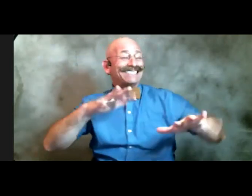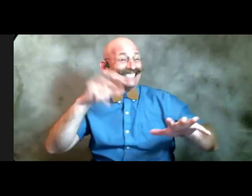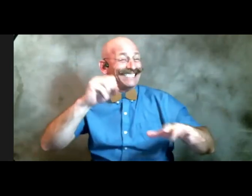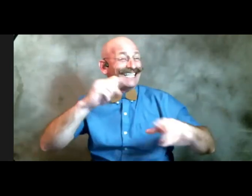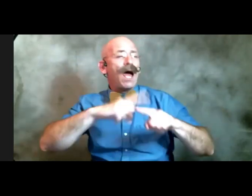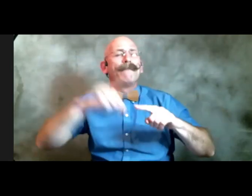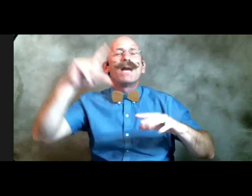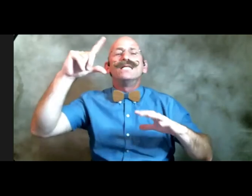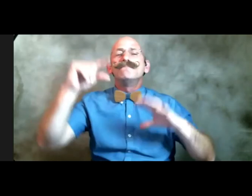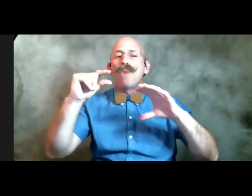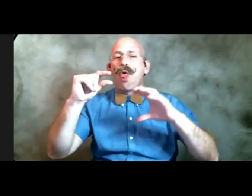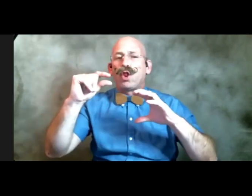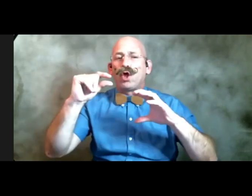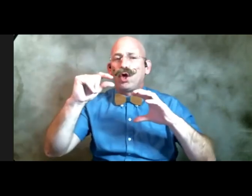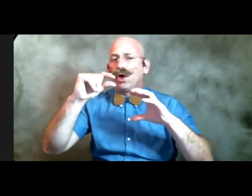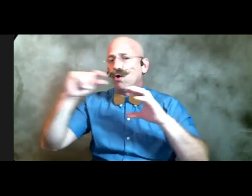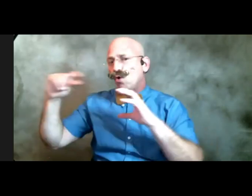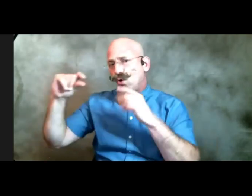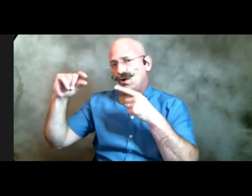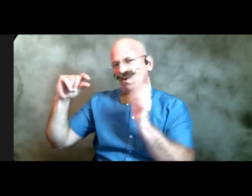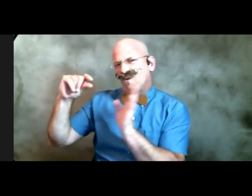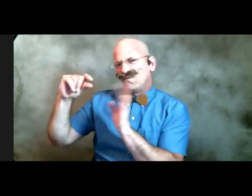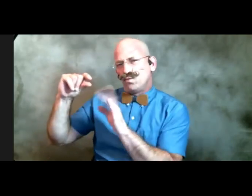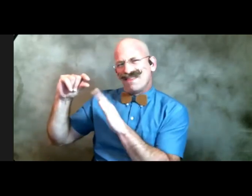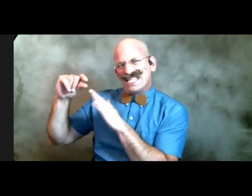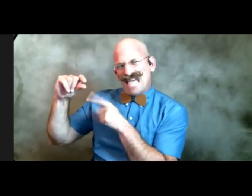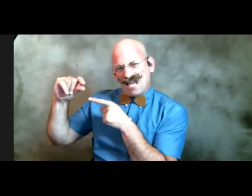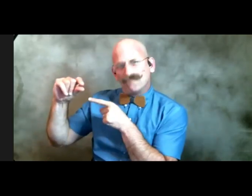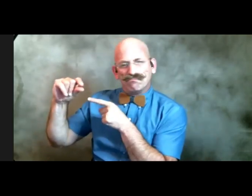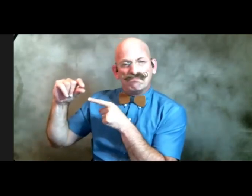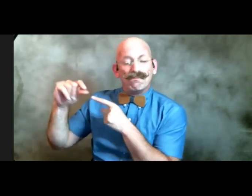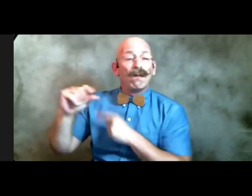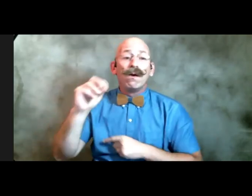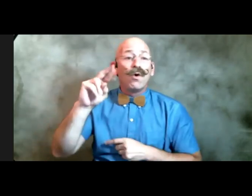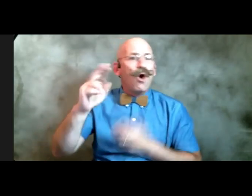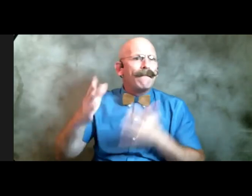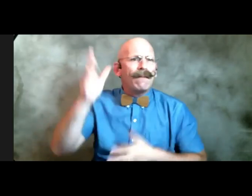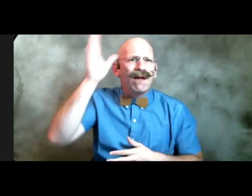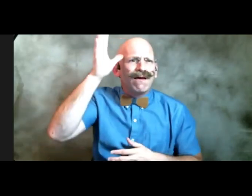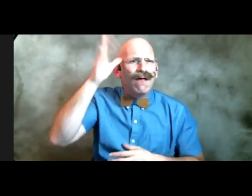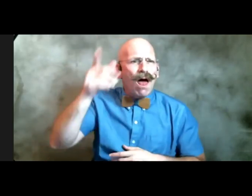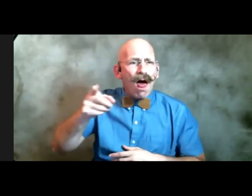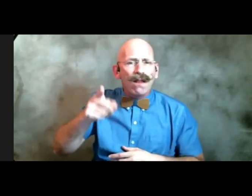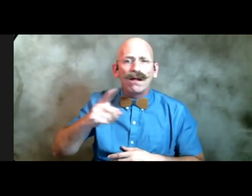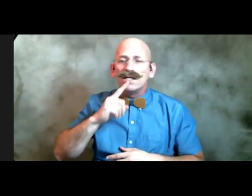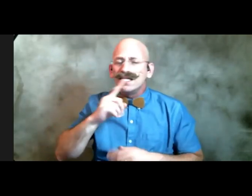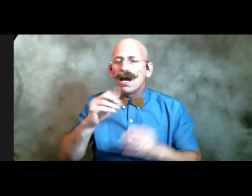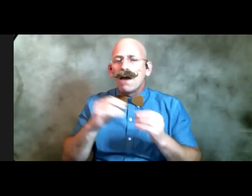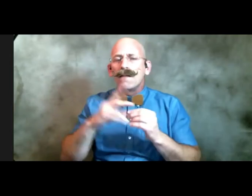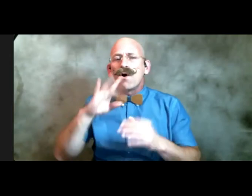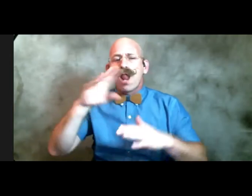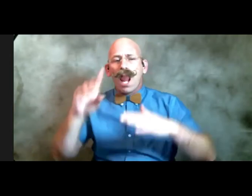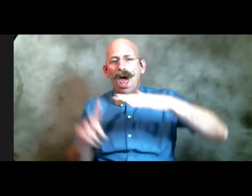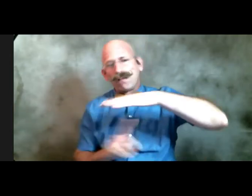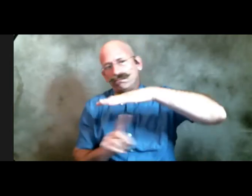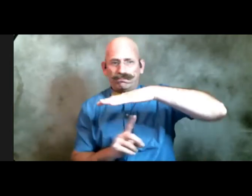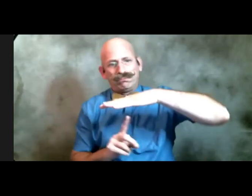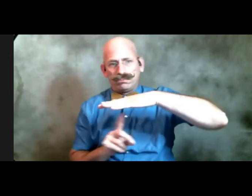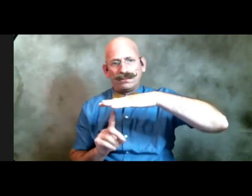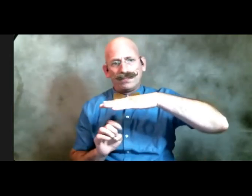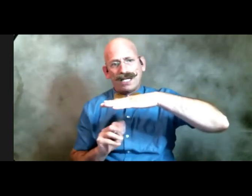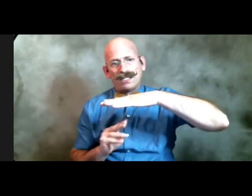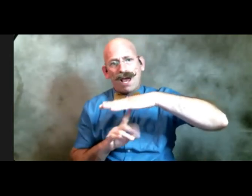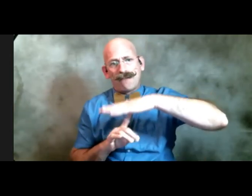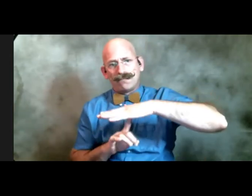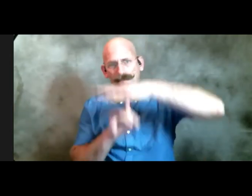and off to the side or maybe he was her denominator holding her up the